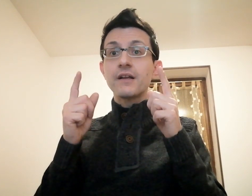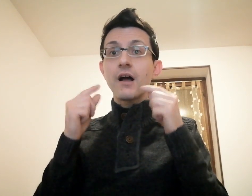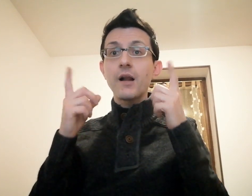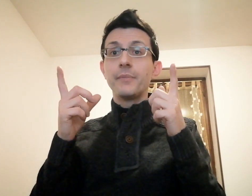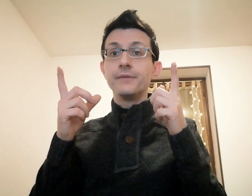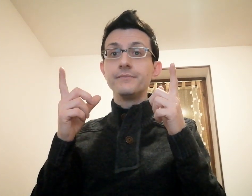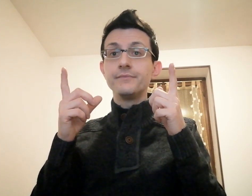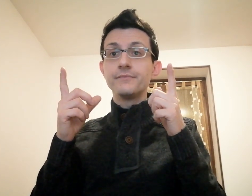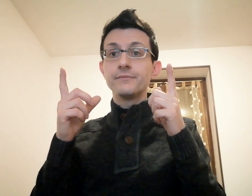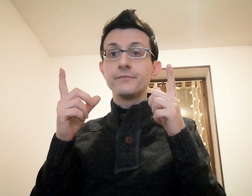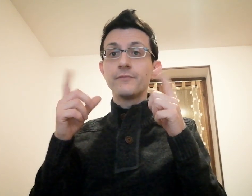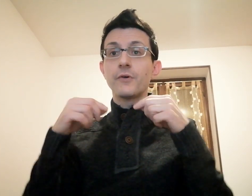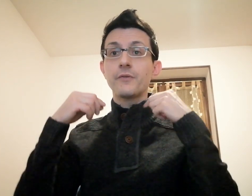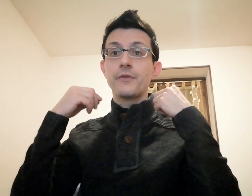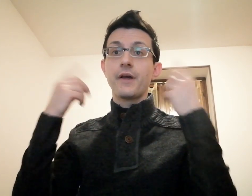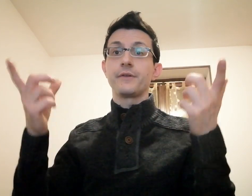help for the other.